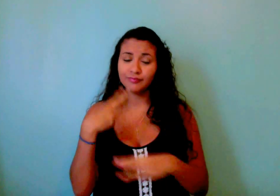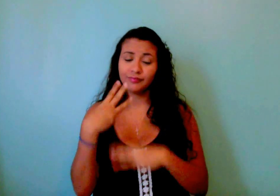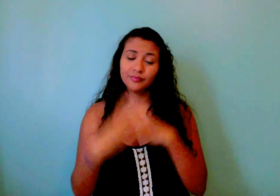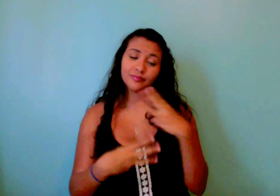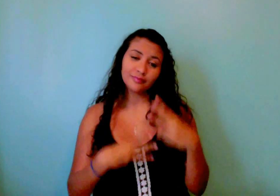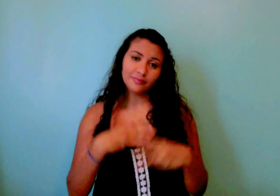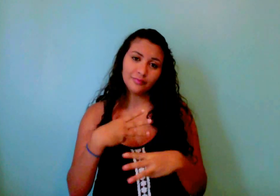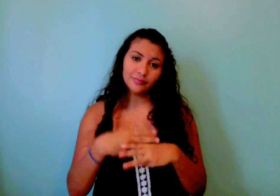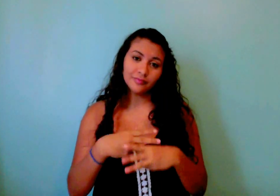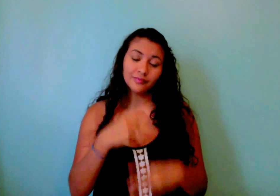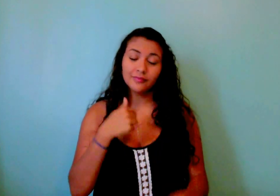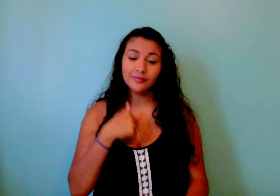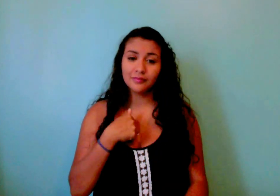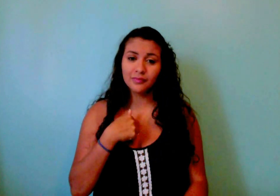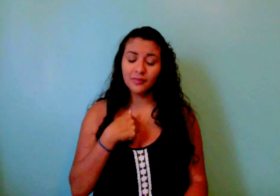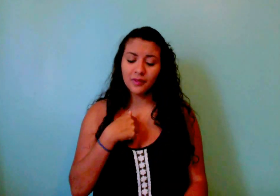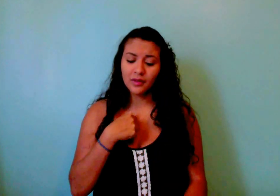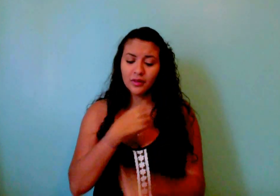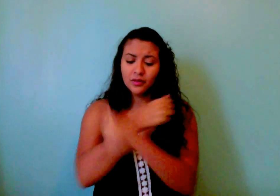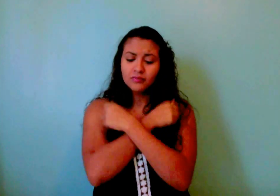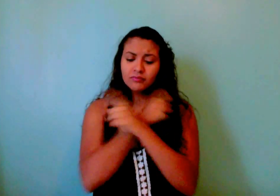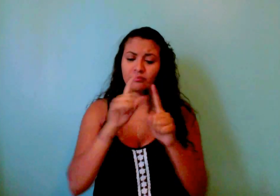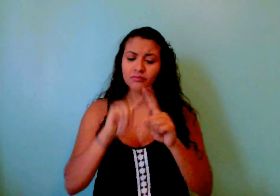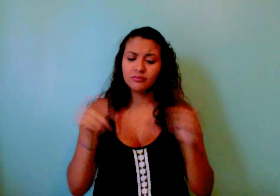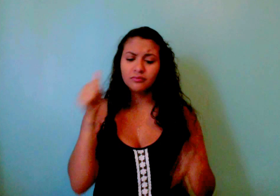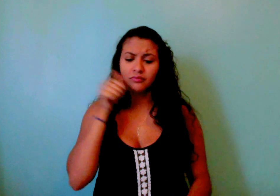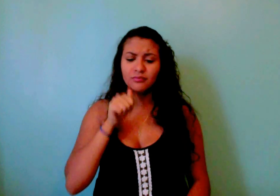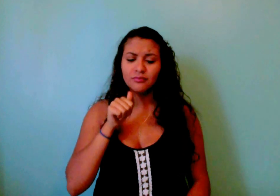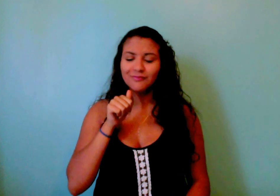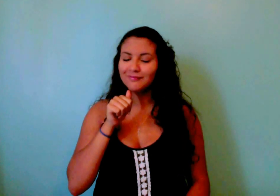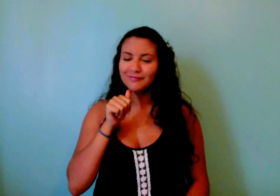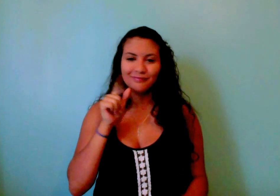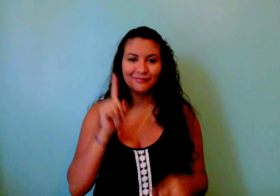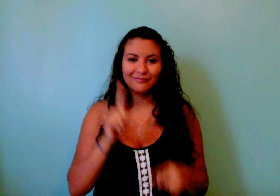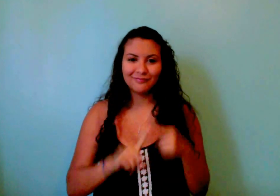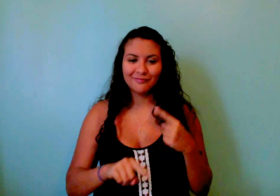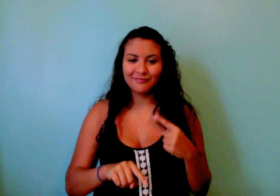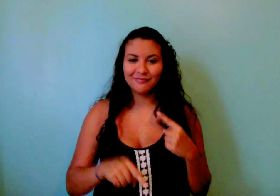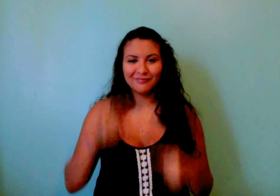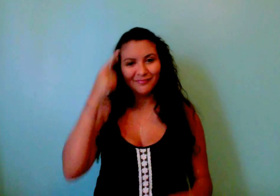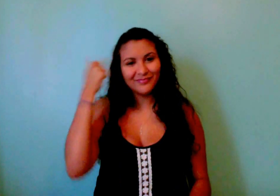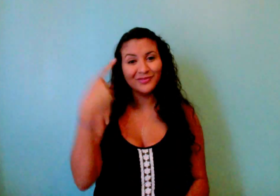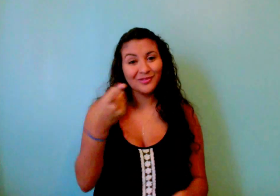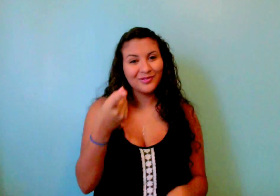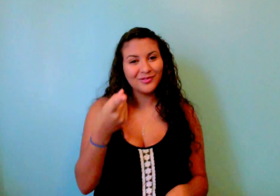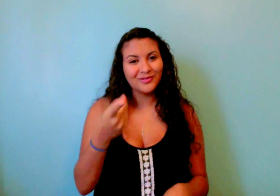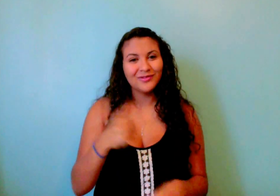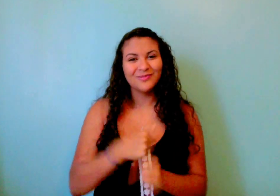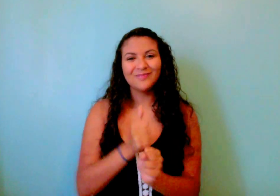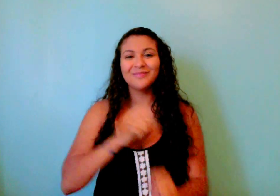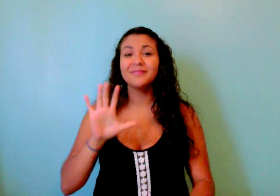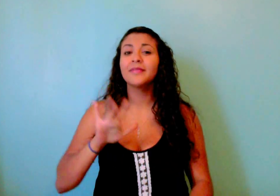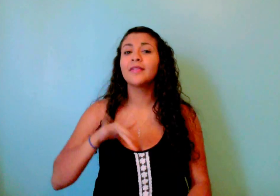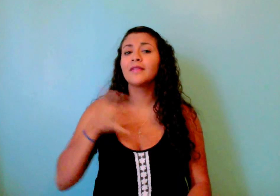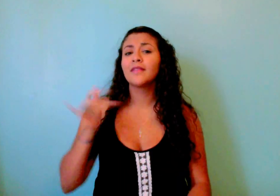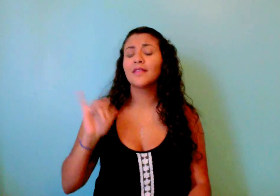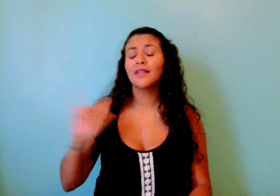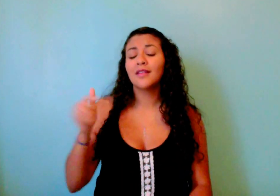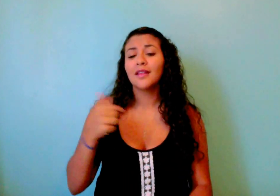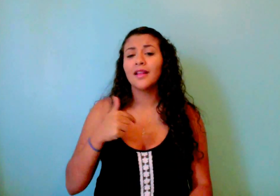world And I, I couldn't love another girl Cause you, you make me feel like